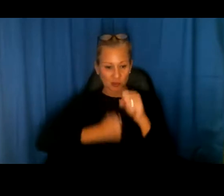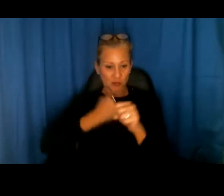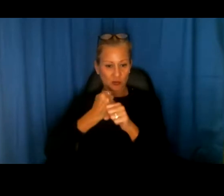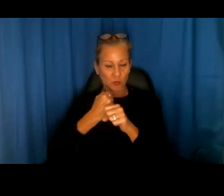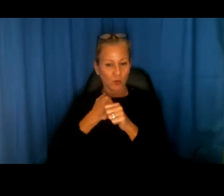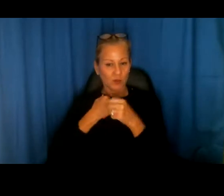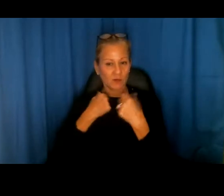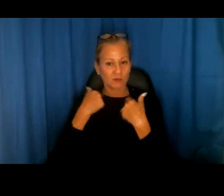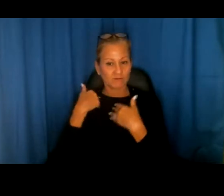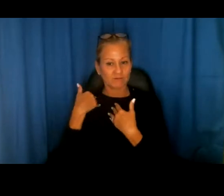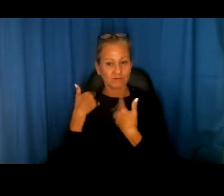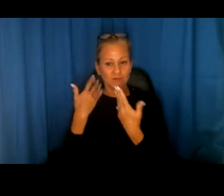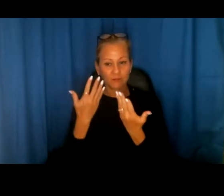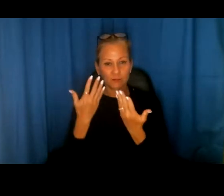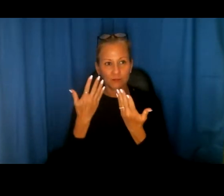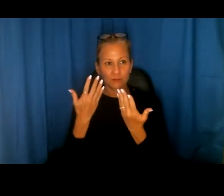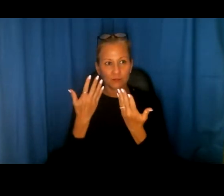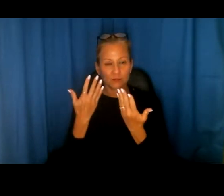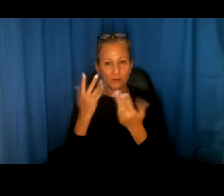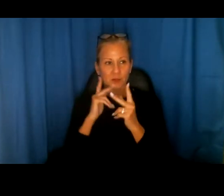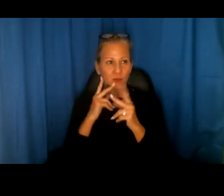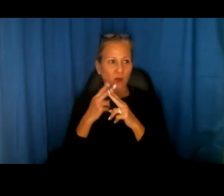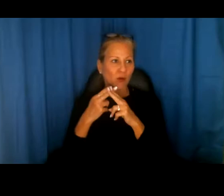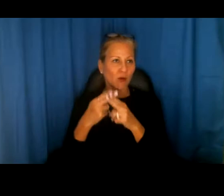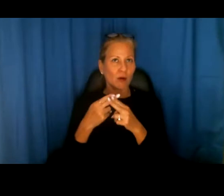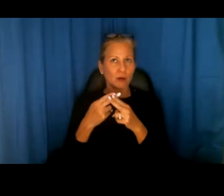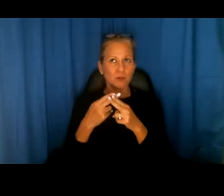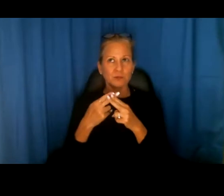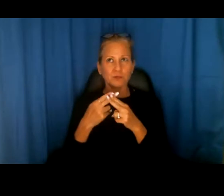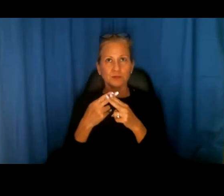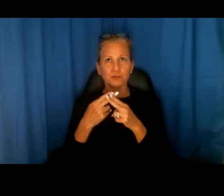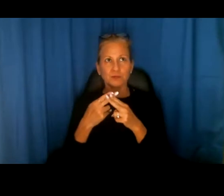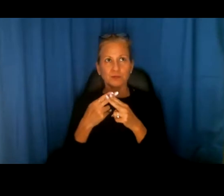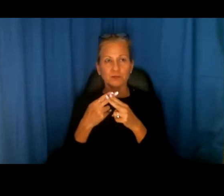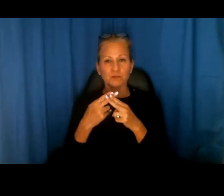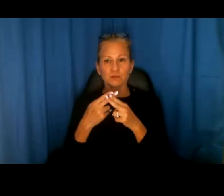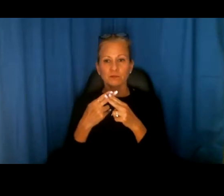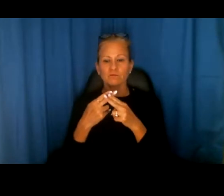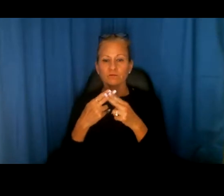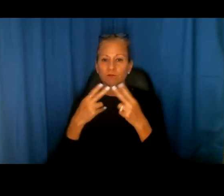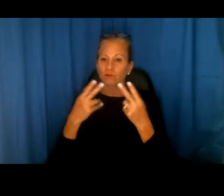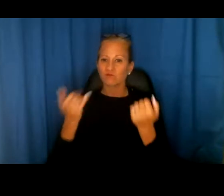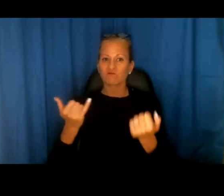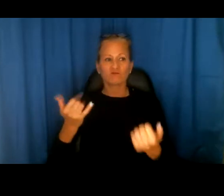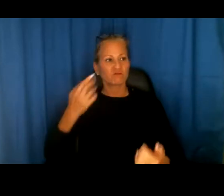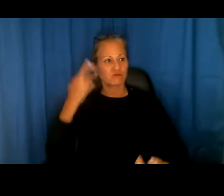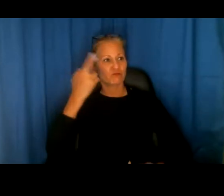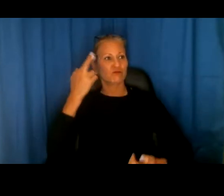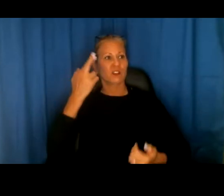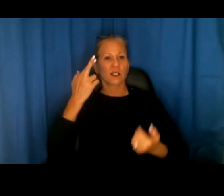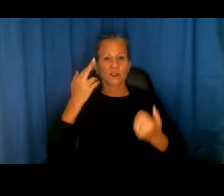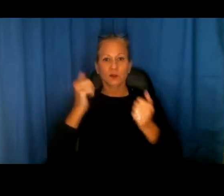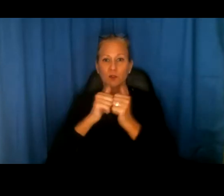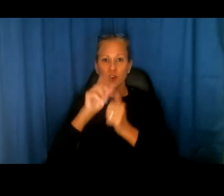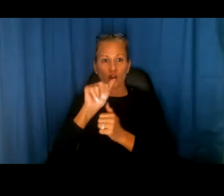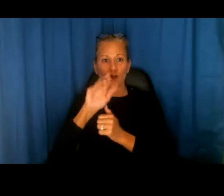sort of, uh, what people, uh, have referred to as a reckoning with race in our society, which has, uh, helped